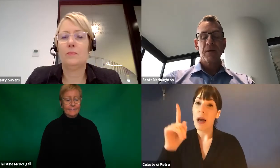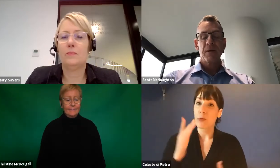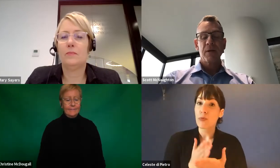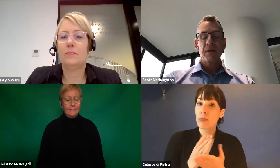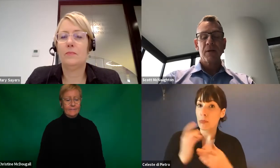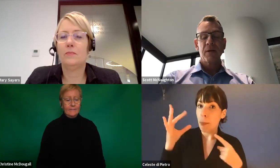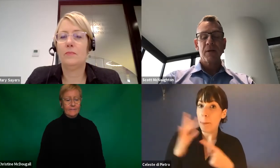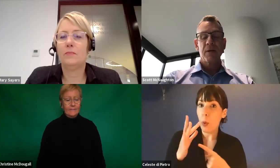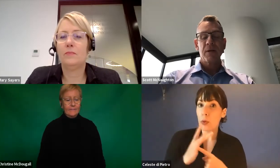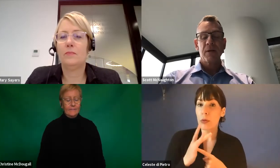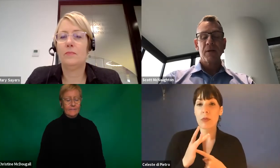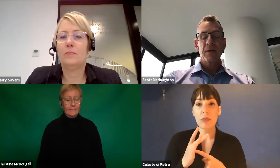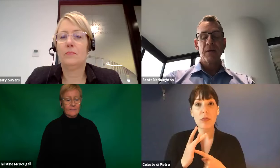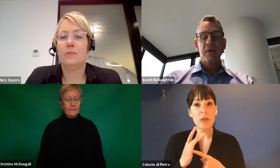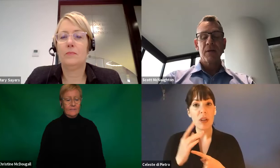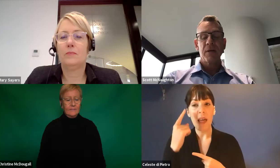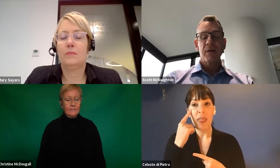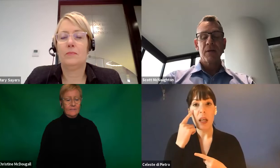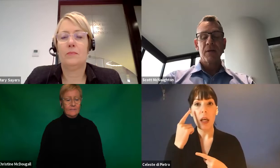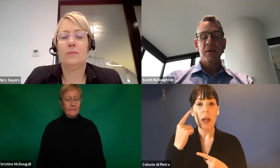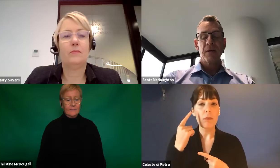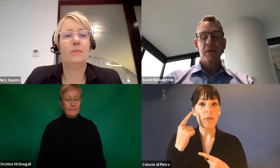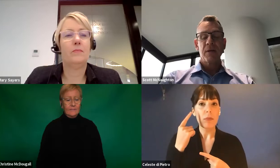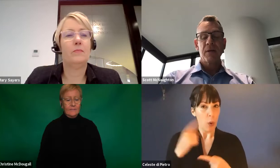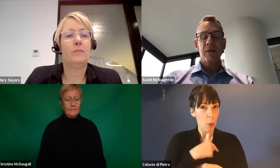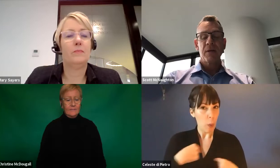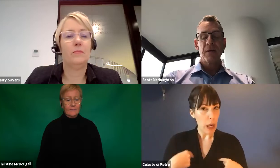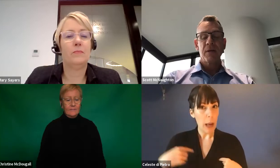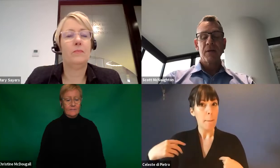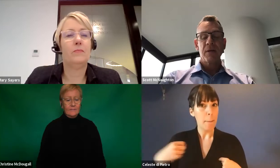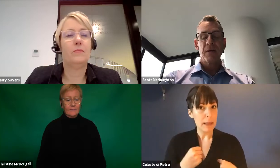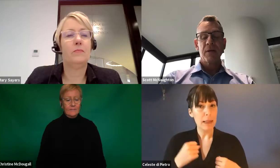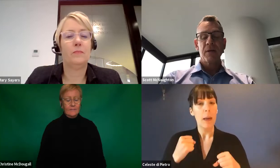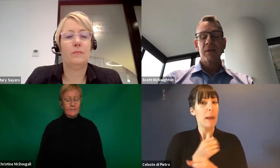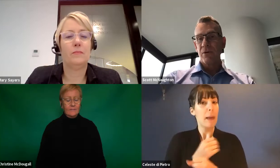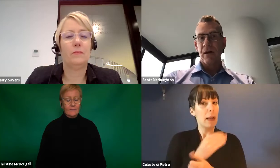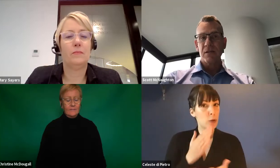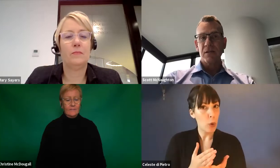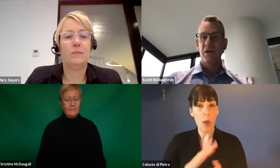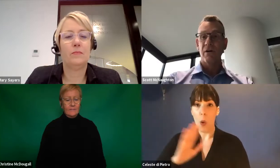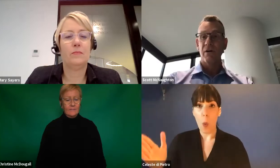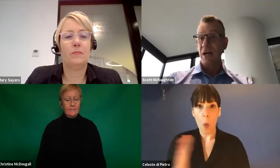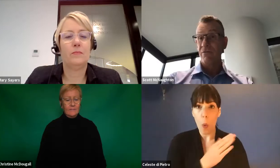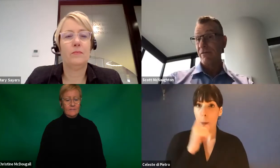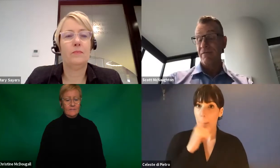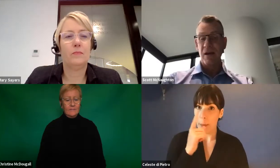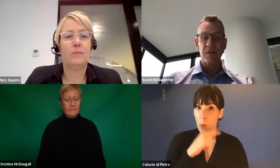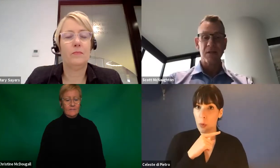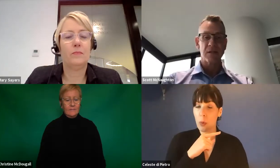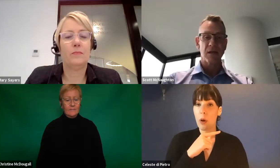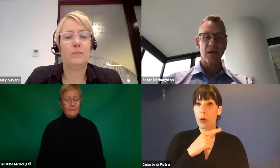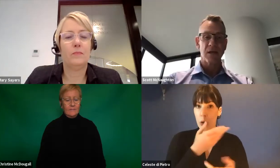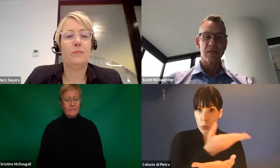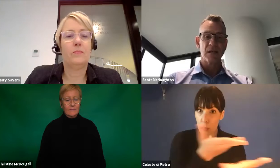this is a really common goal for all of us that we're making sure that the health and safety of our participants, of our staff, of each other, of our